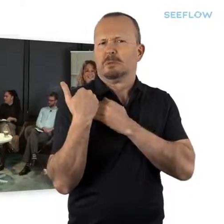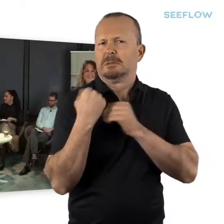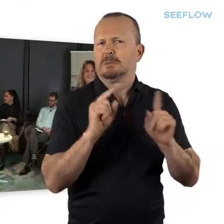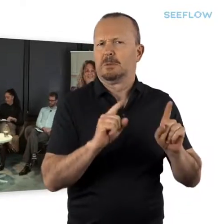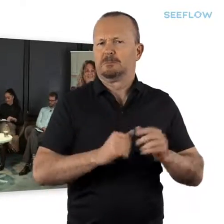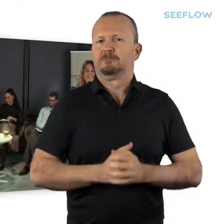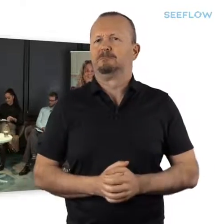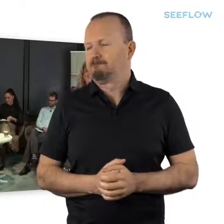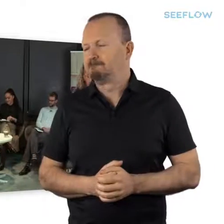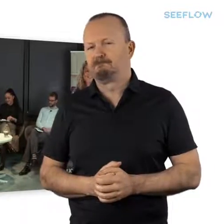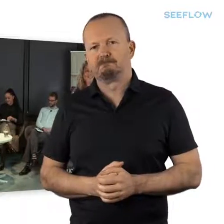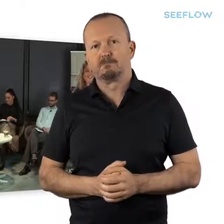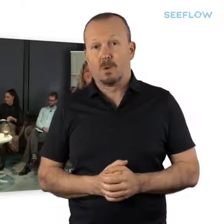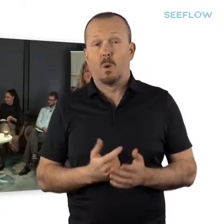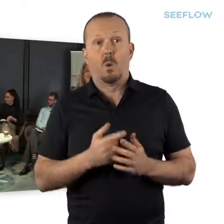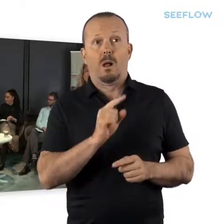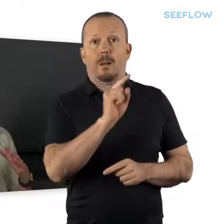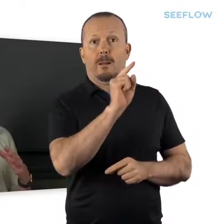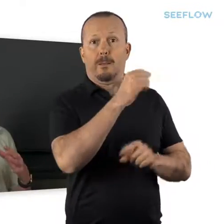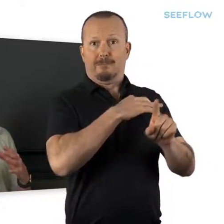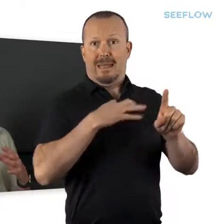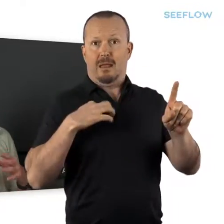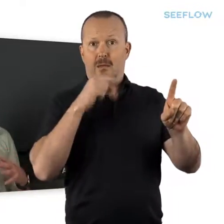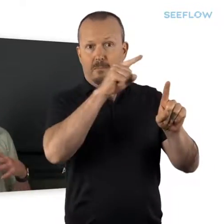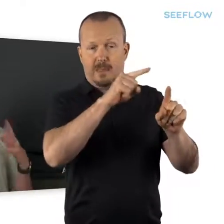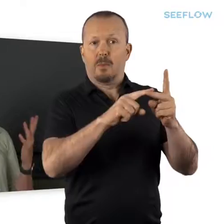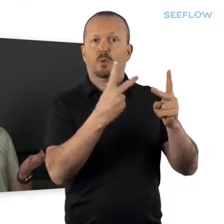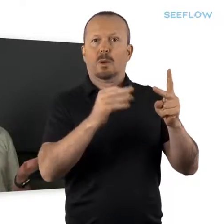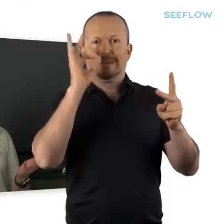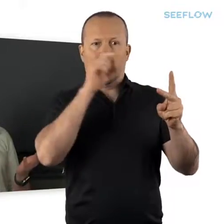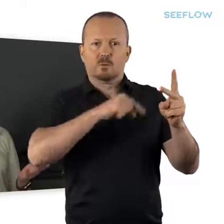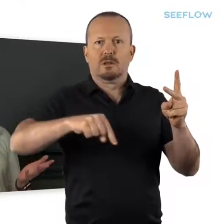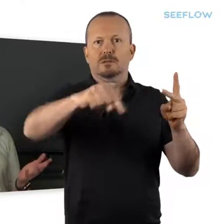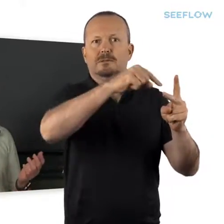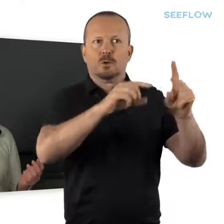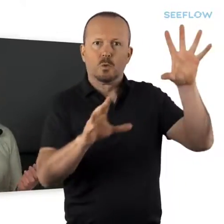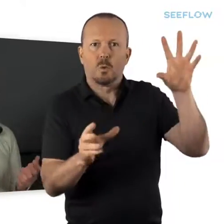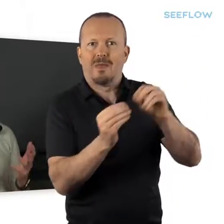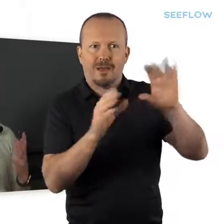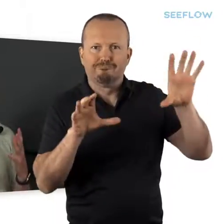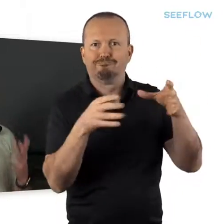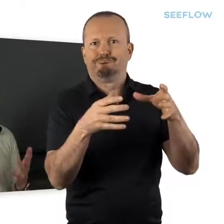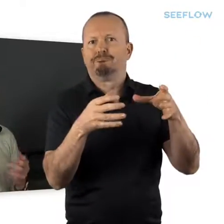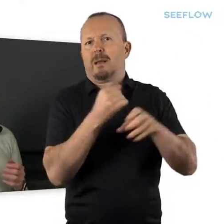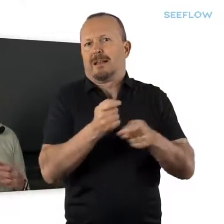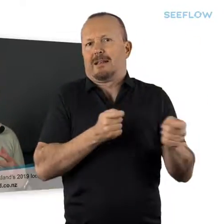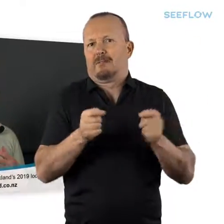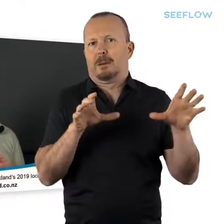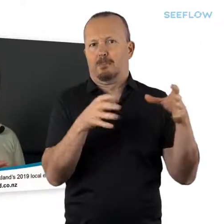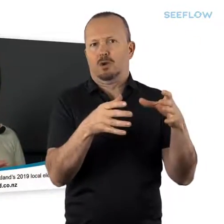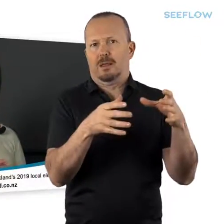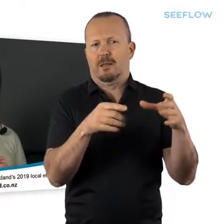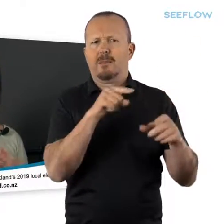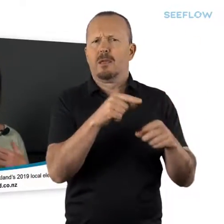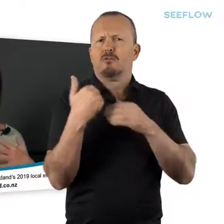for? Thanks, Tamsin. So the Mayor and the 20 councillors together form the governing body, and the governing body is